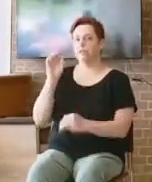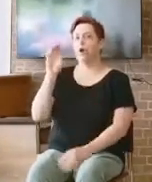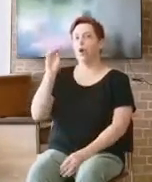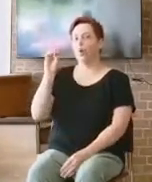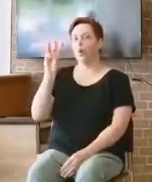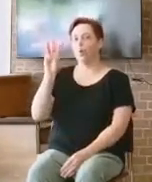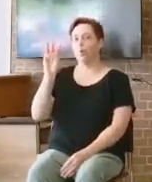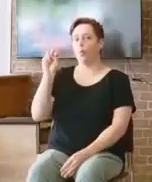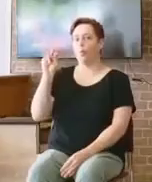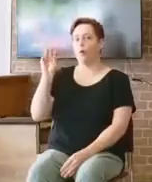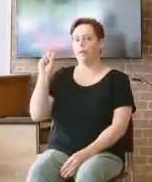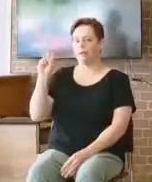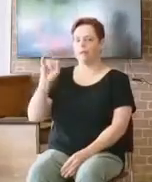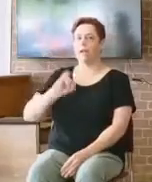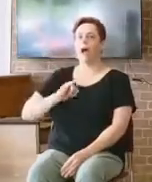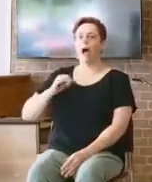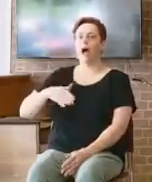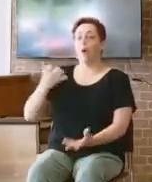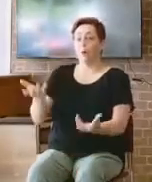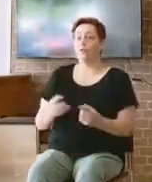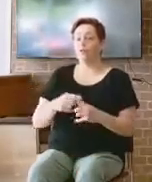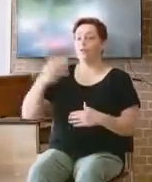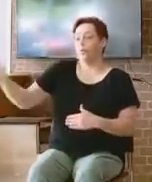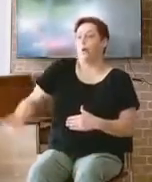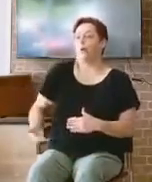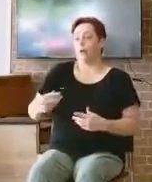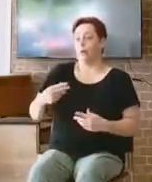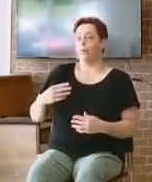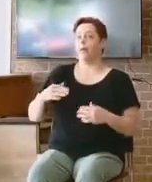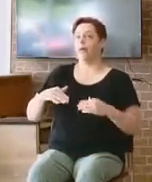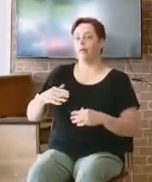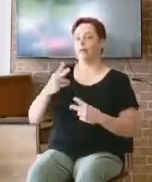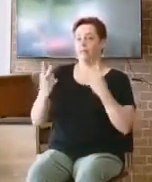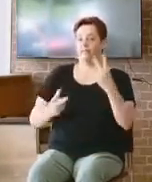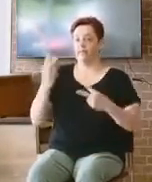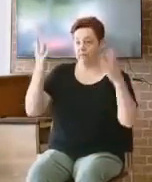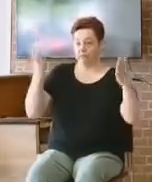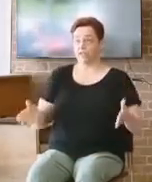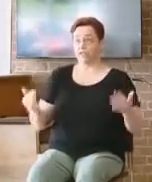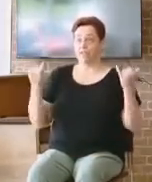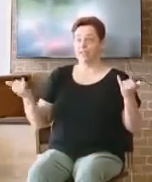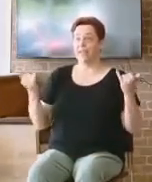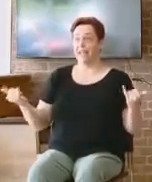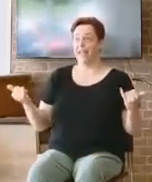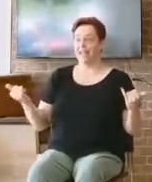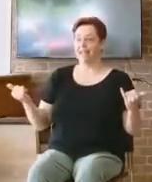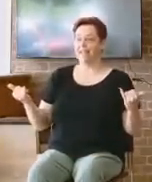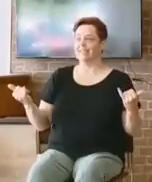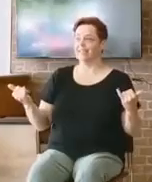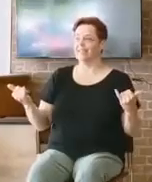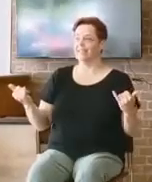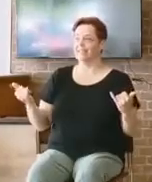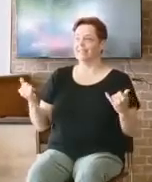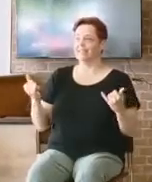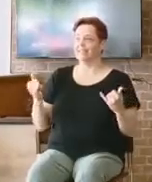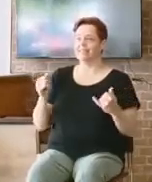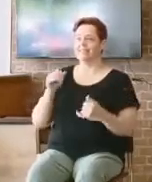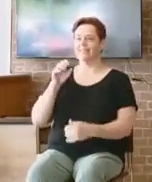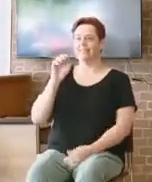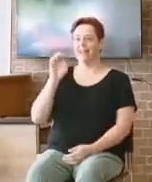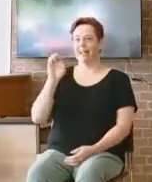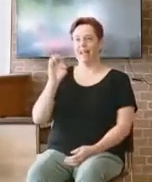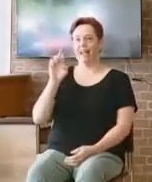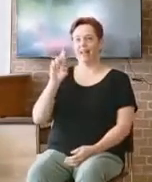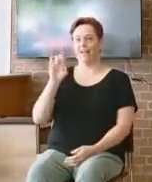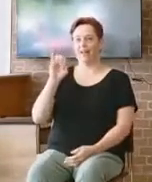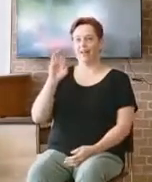guests today. So it's nice to see some new faces here. We have Erica's papa. Erica's papa is here. Papa.